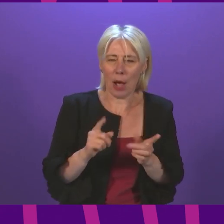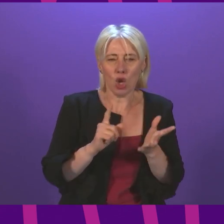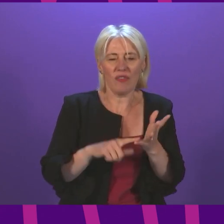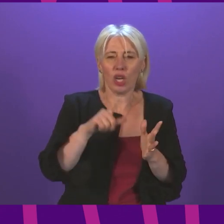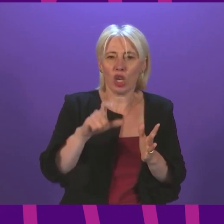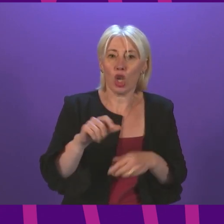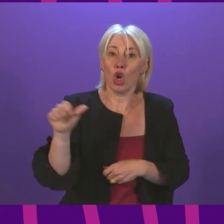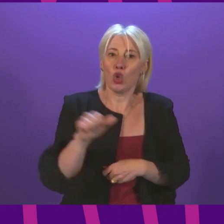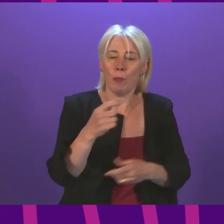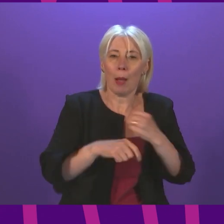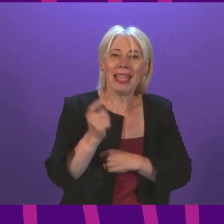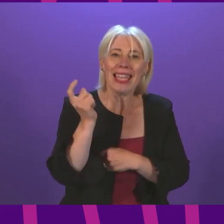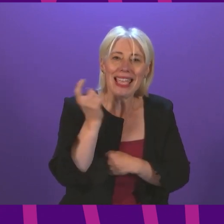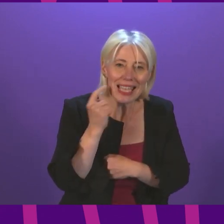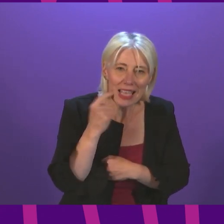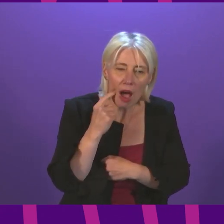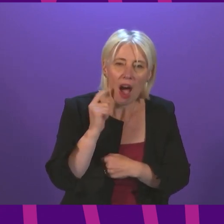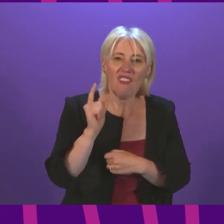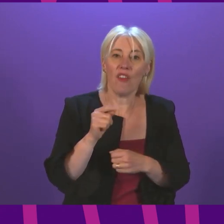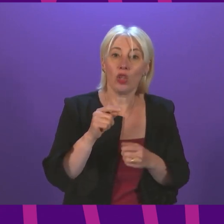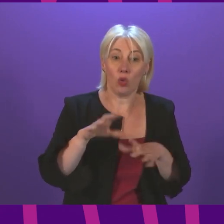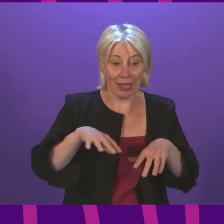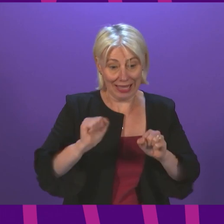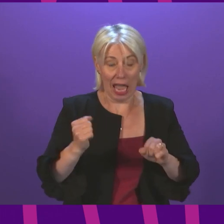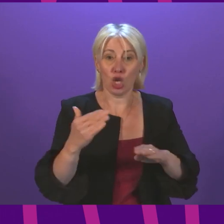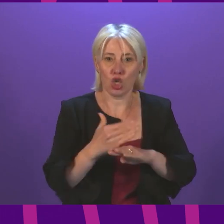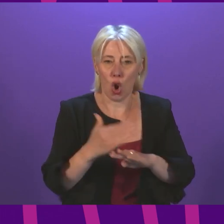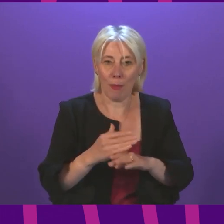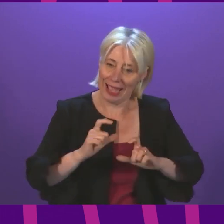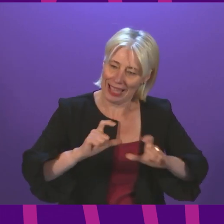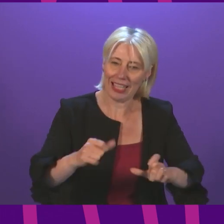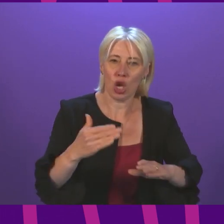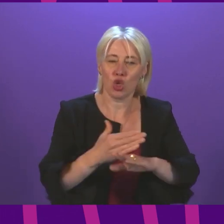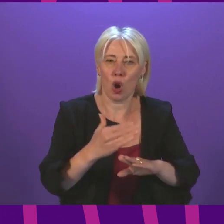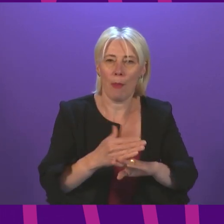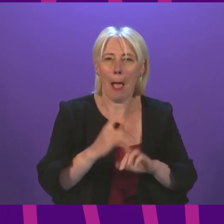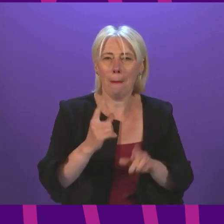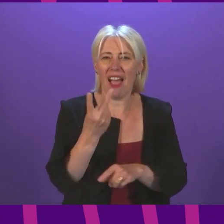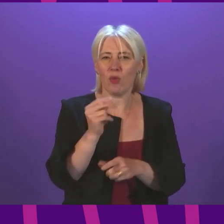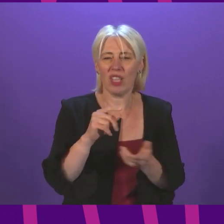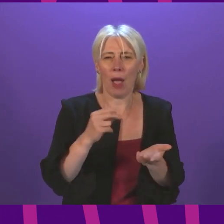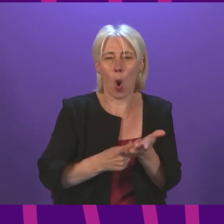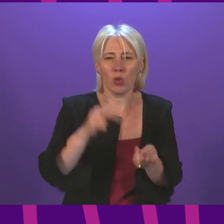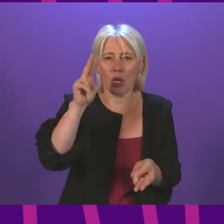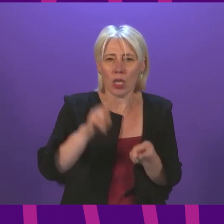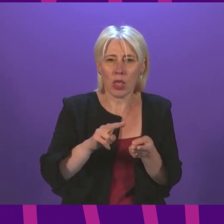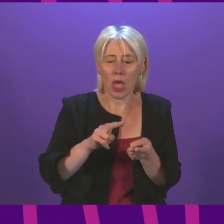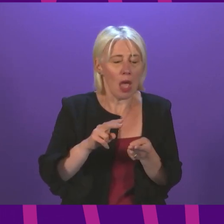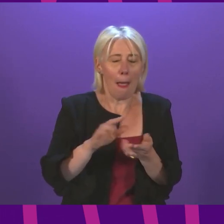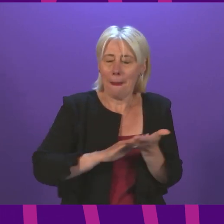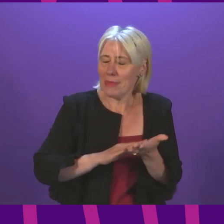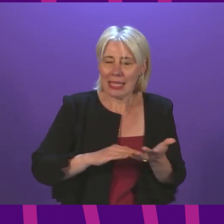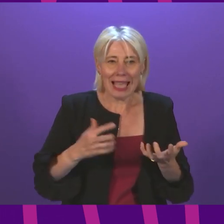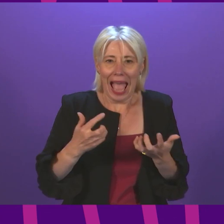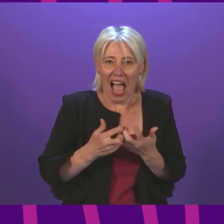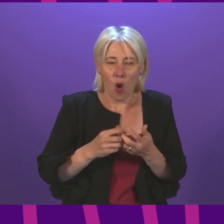for those claiming it to get into and stay in work. Taking £20 out of people's pockets now, will leave many without the very means they need to get,